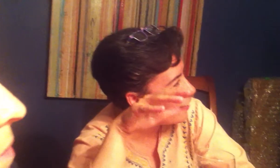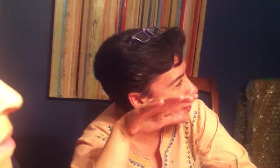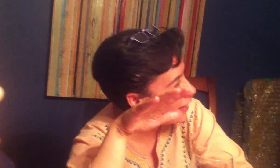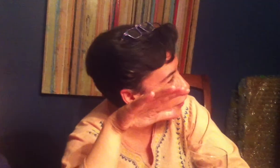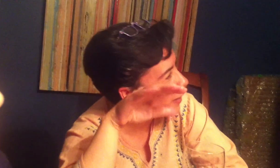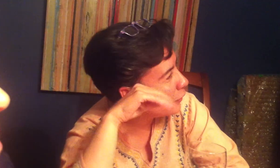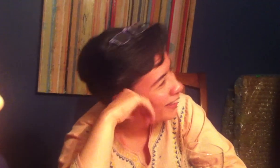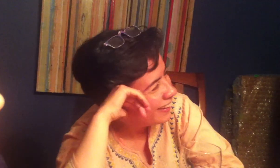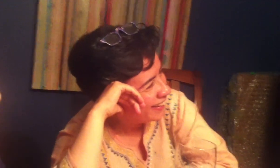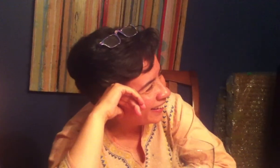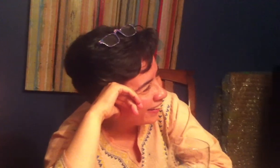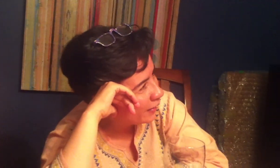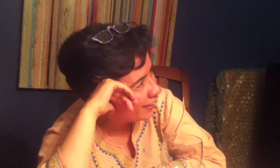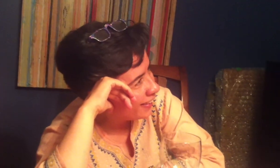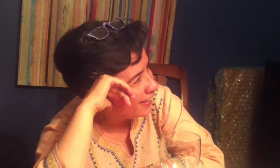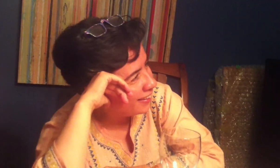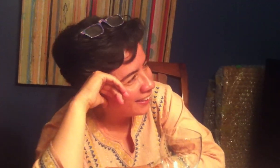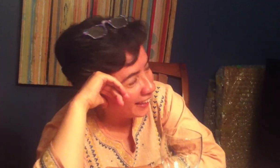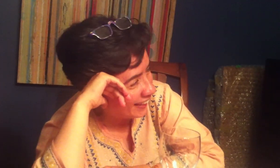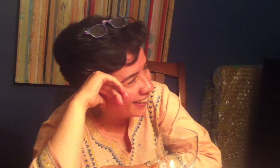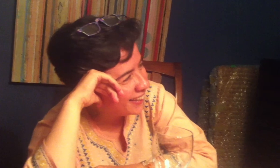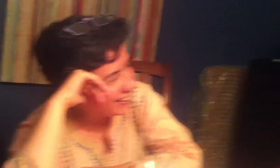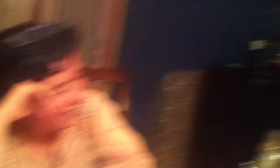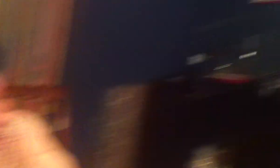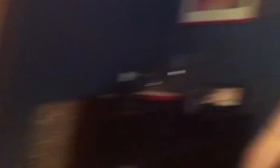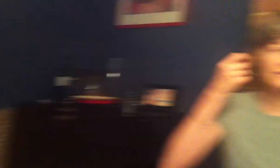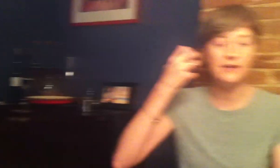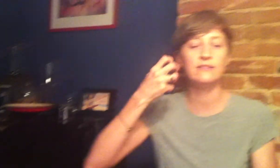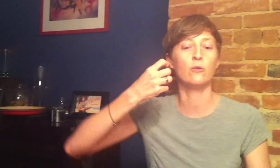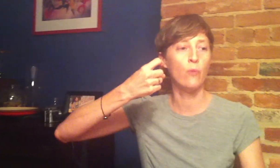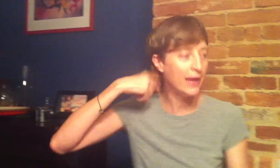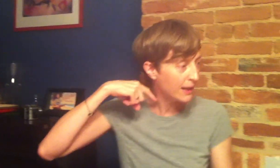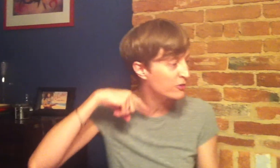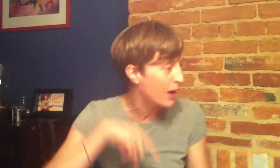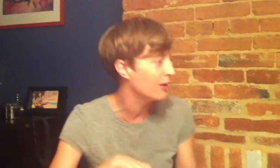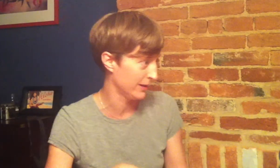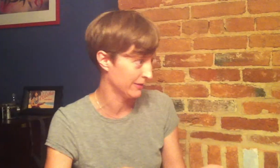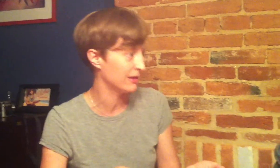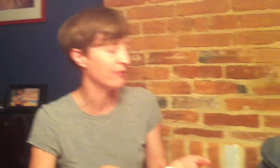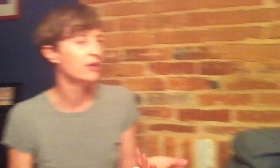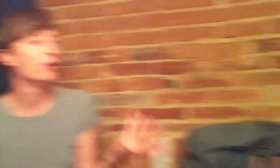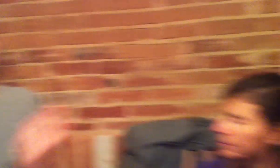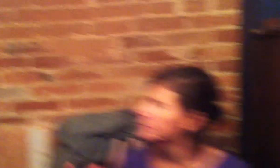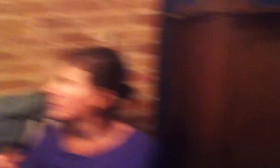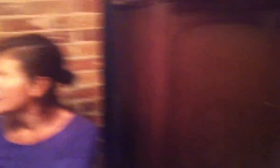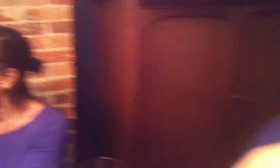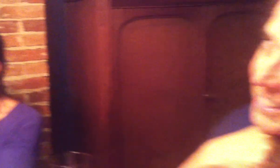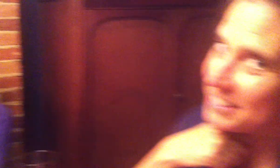Well, mean, everyone has food-infused saliva. I'm saying I can, I can taste it when I'm swallowing my saliva. When I'm just talking, I can